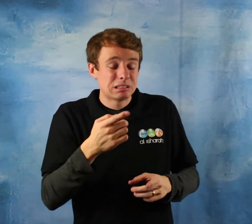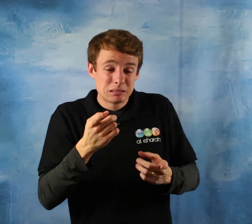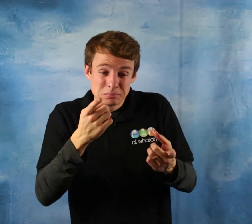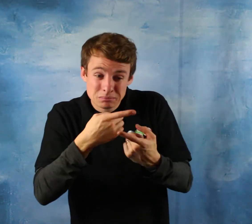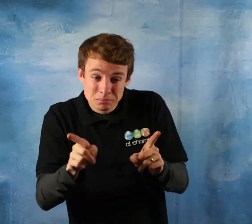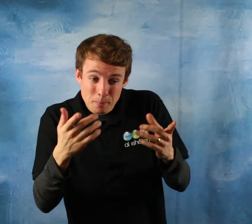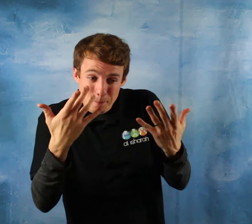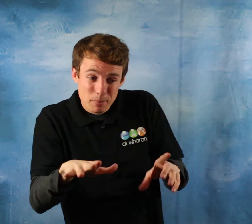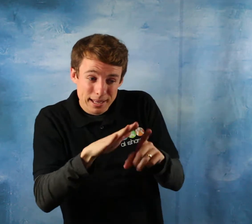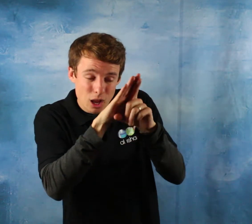where he says